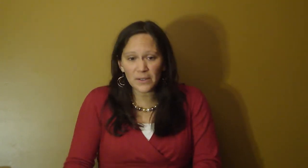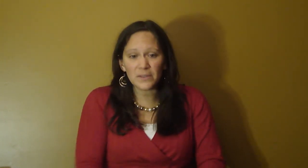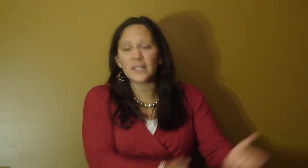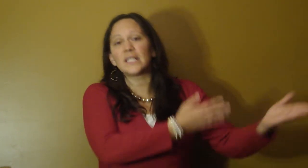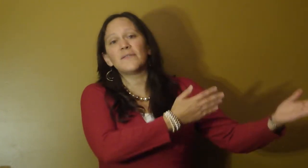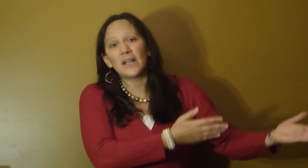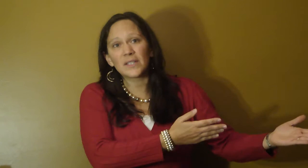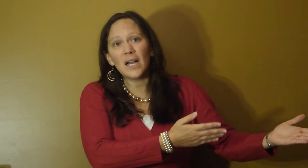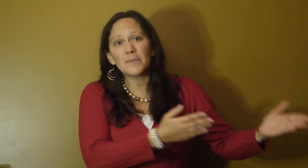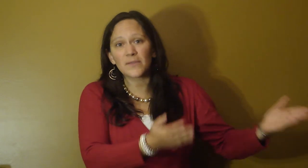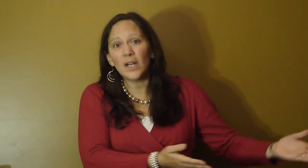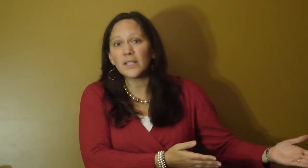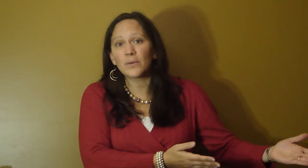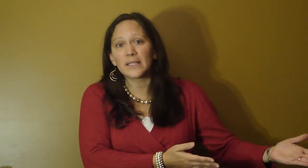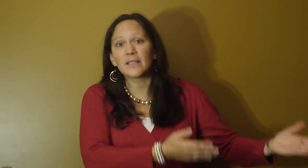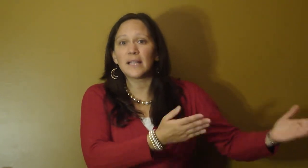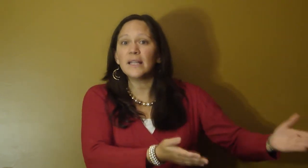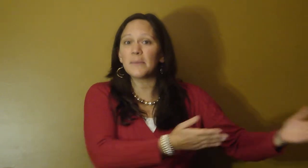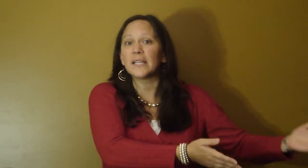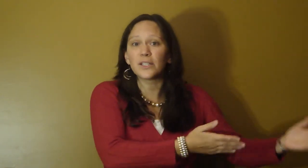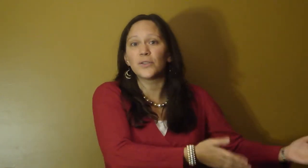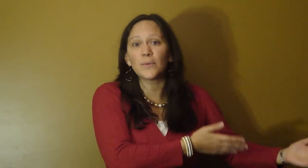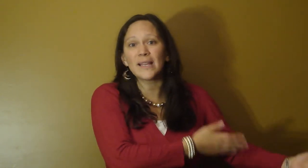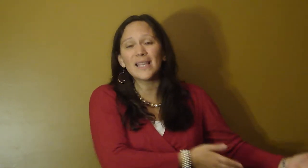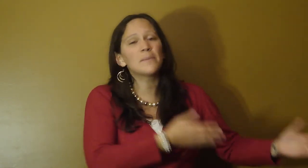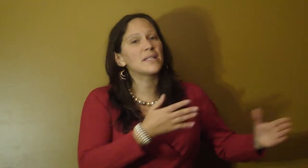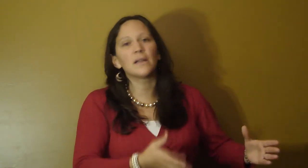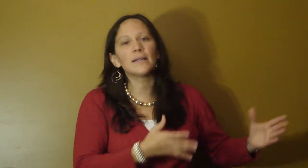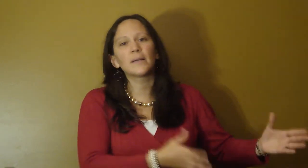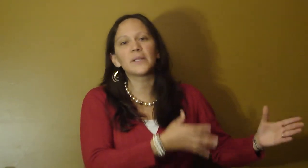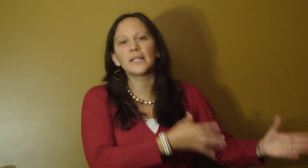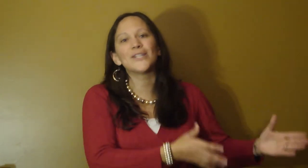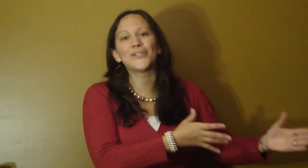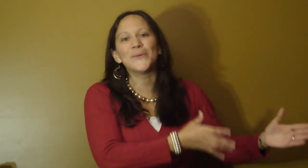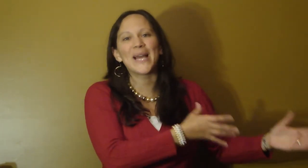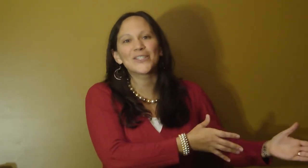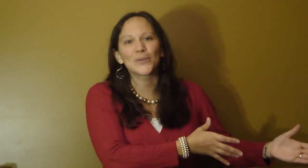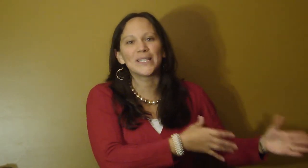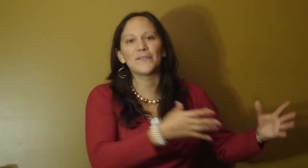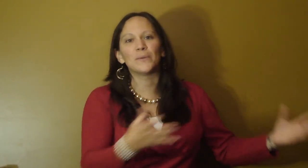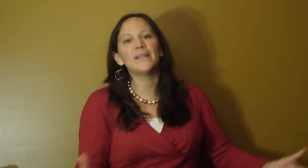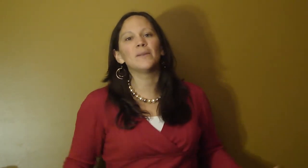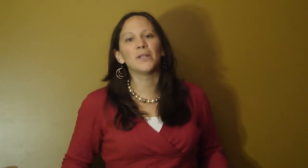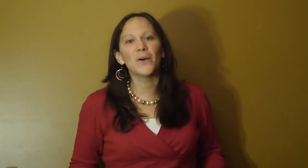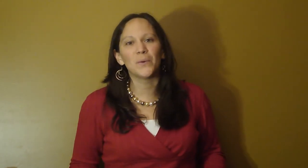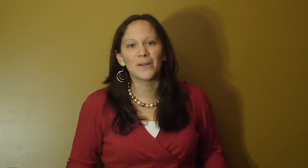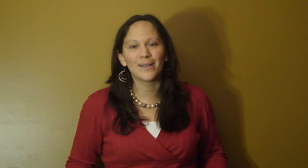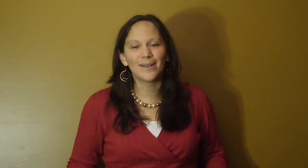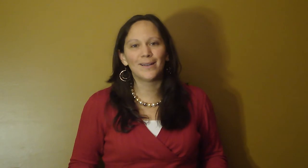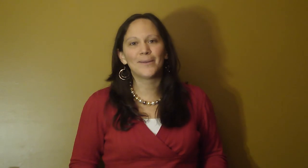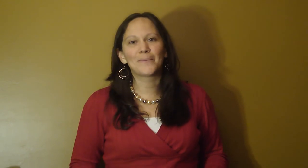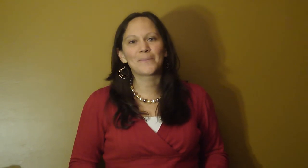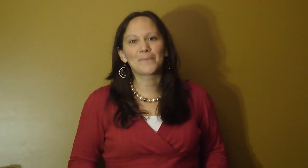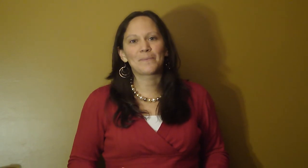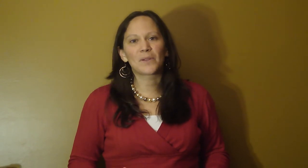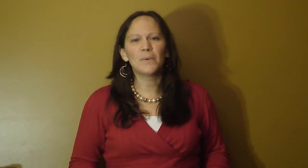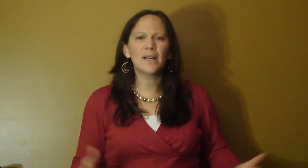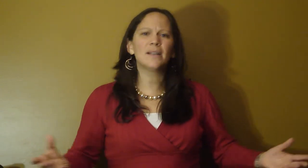After 265 times of consequences, then they begin to do the right thing. But it's not something they just do naturally if you leave them alone. What kind of